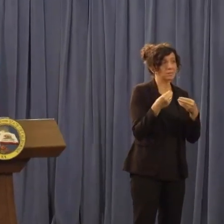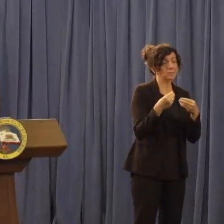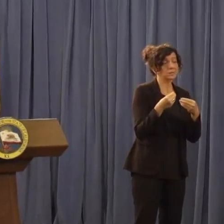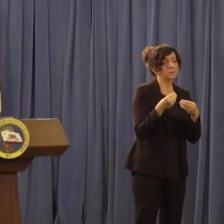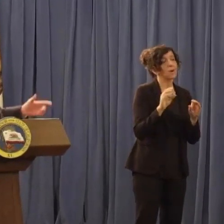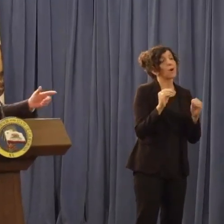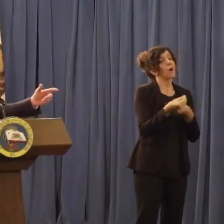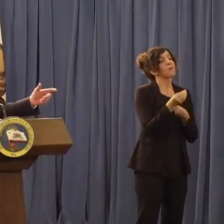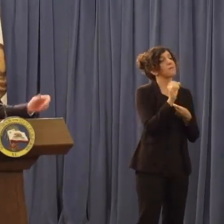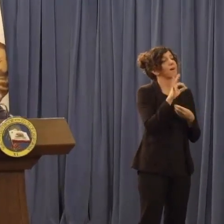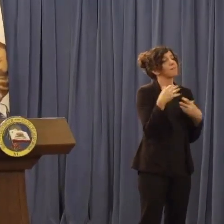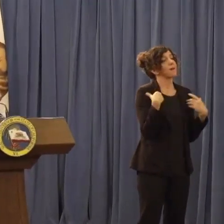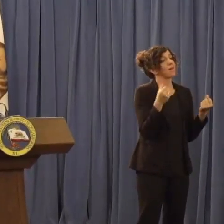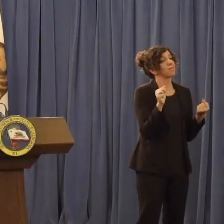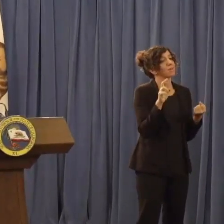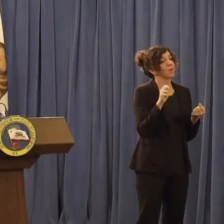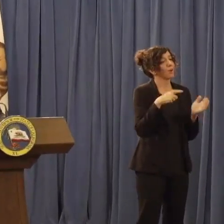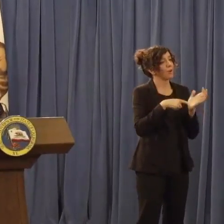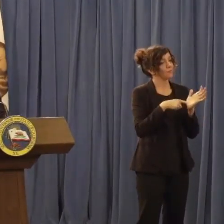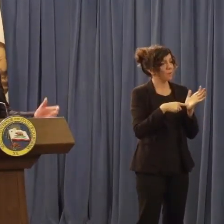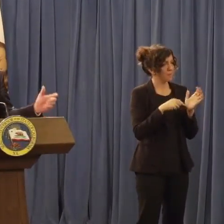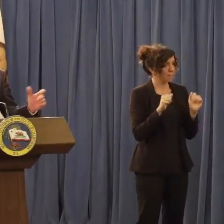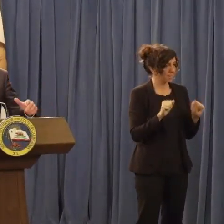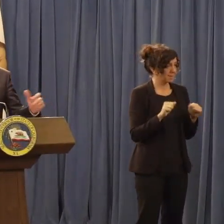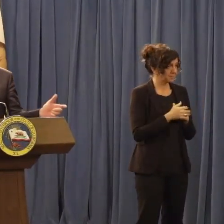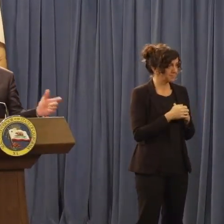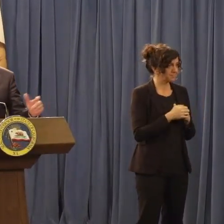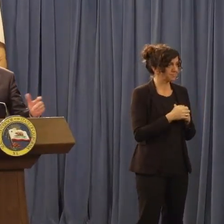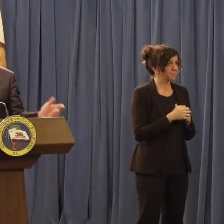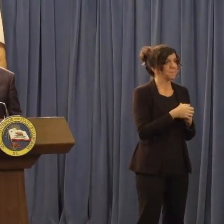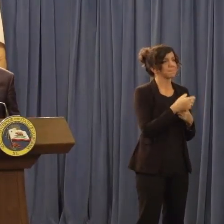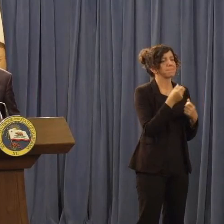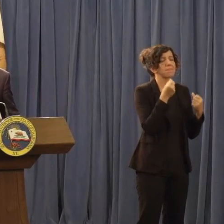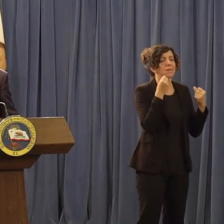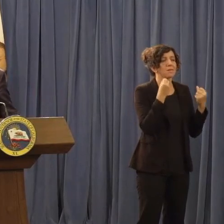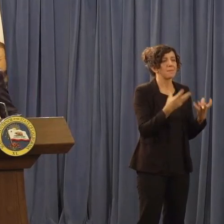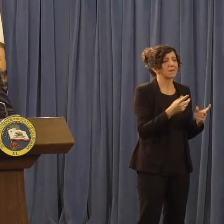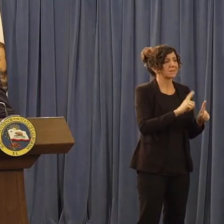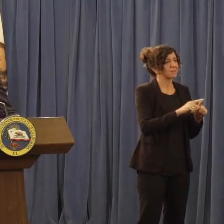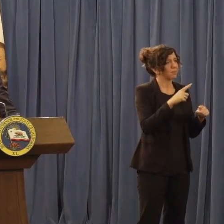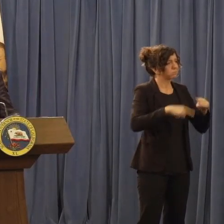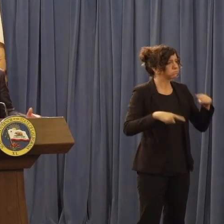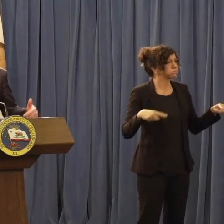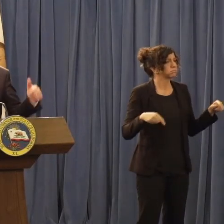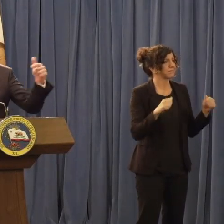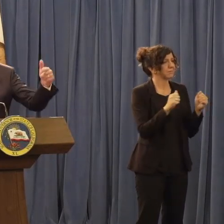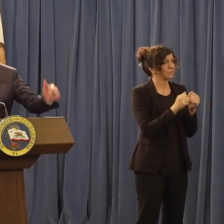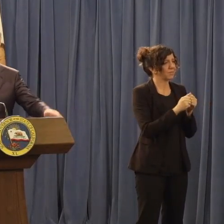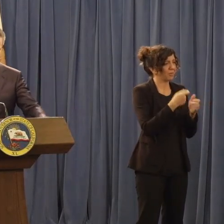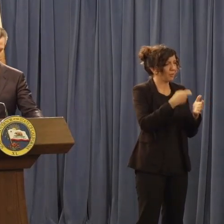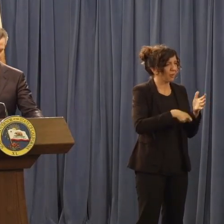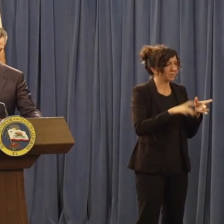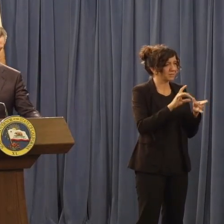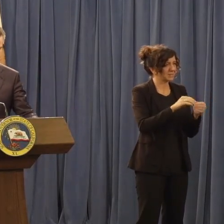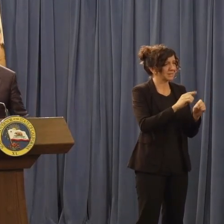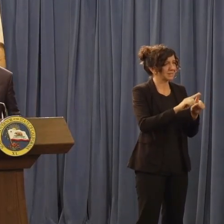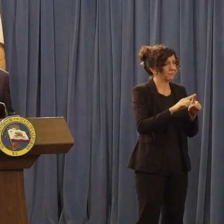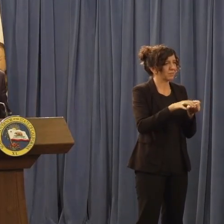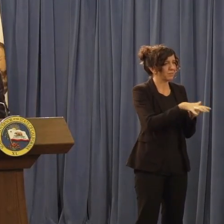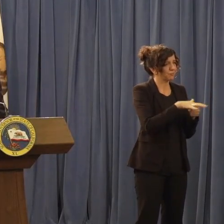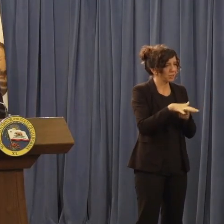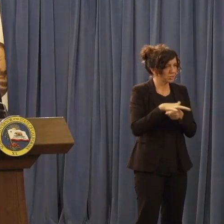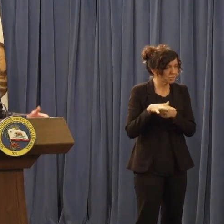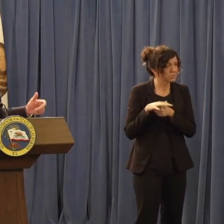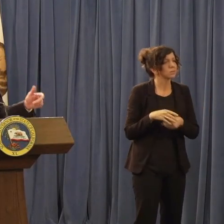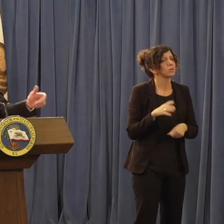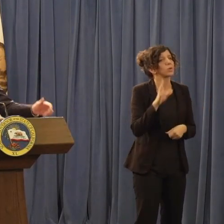do much of this. There's been a lot of consolidation with providers. There's a lot of regional disparities in terms of costs. We're going to highlight those regional disparities.